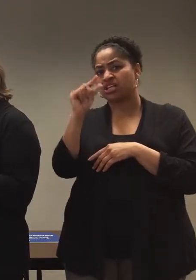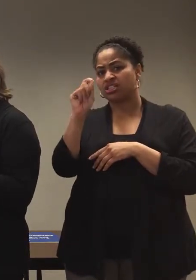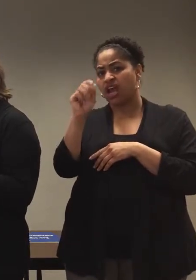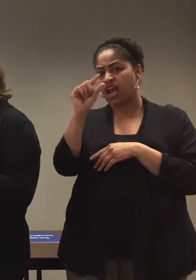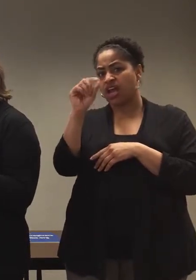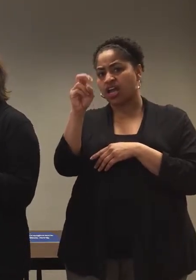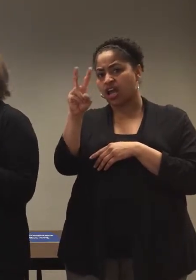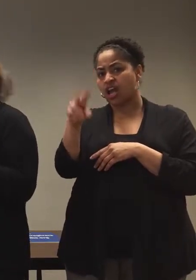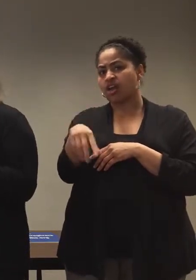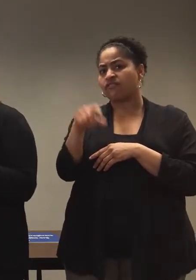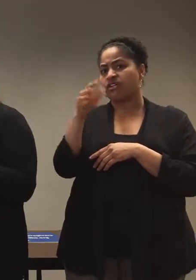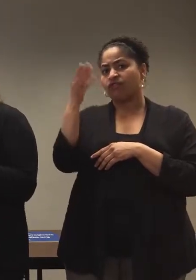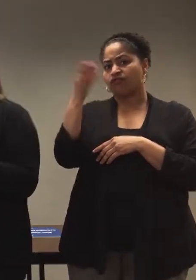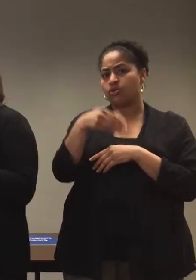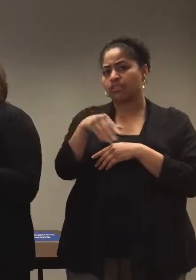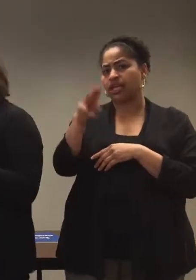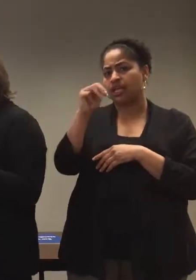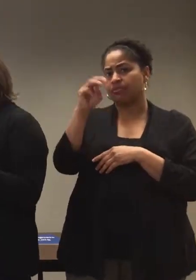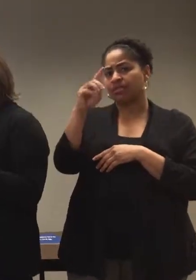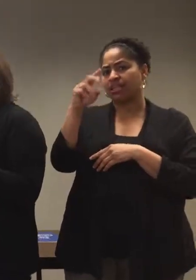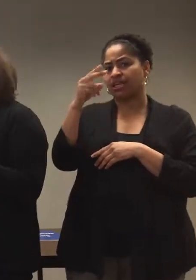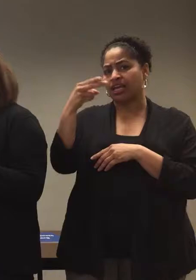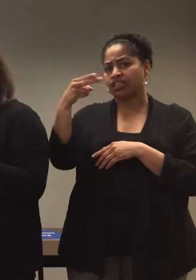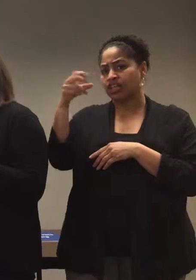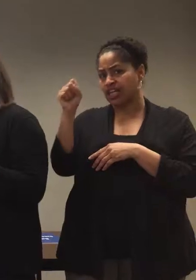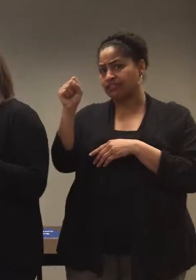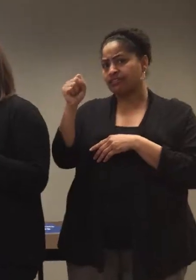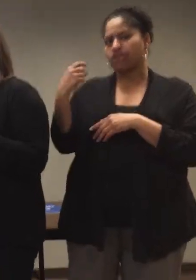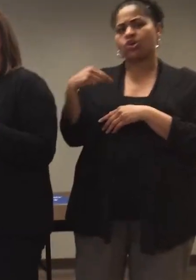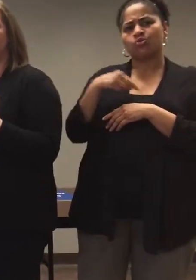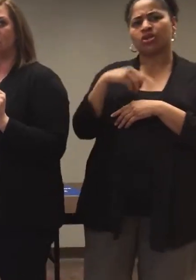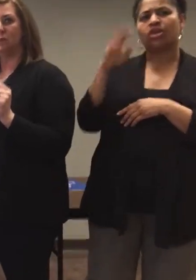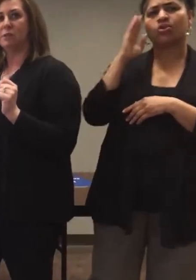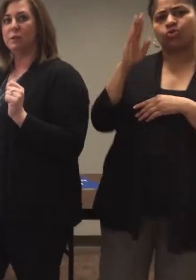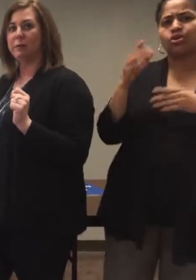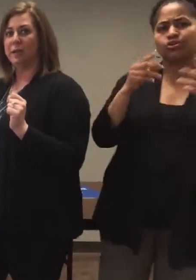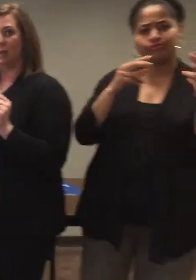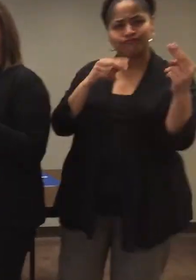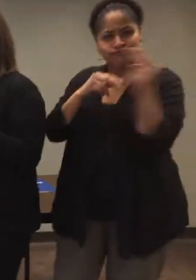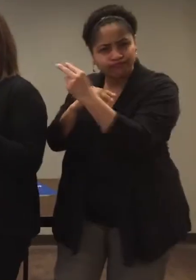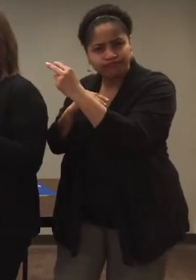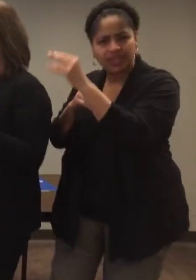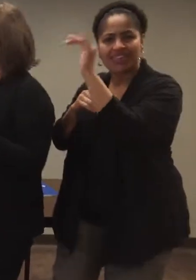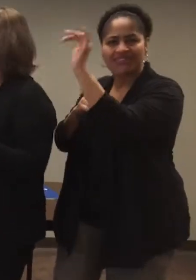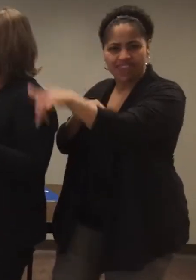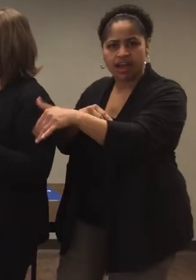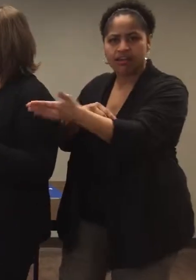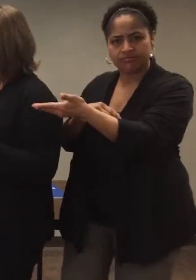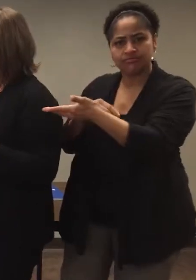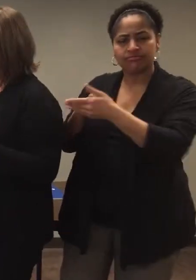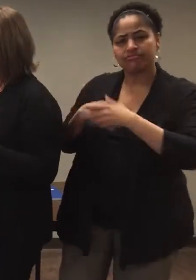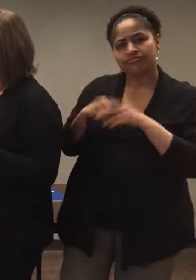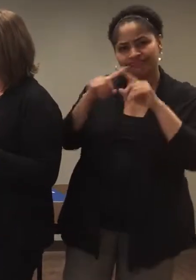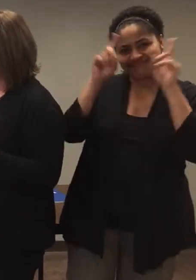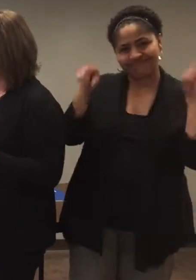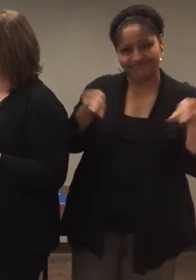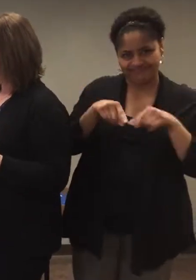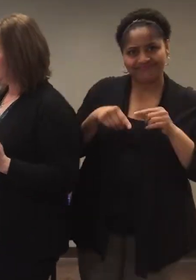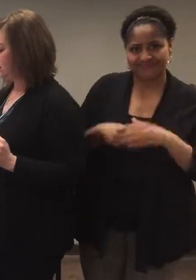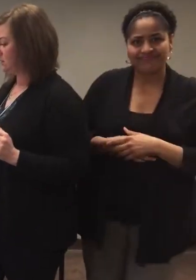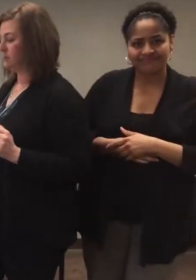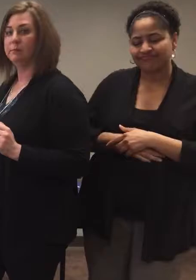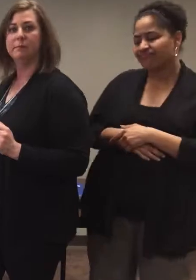.gov forward slash MDHHS. So we are just going to zoom in on the sign here.